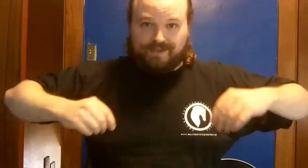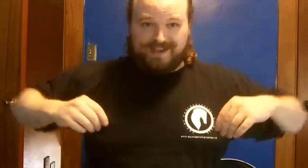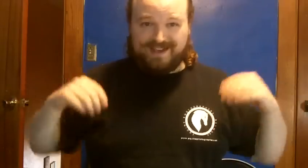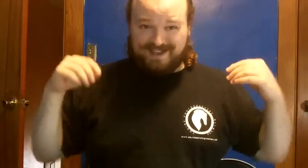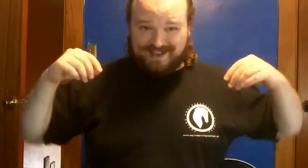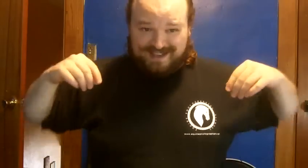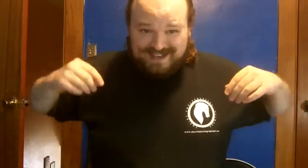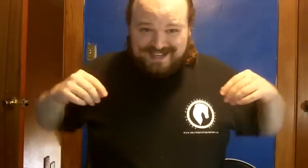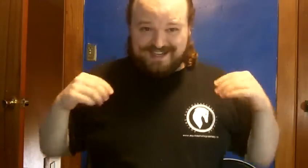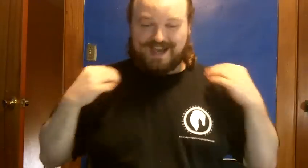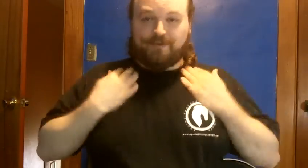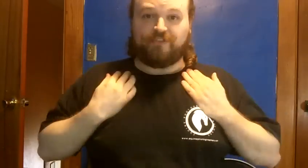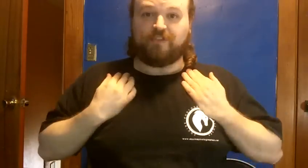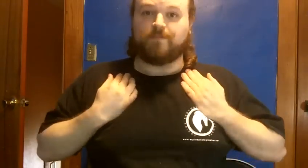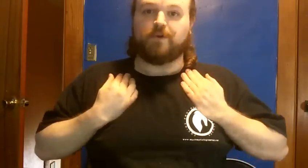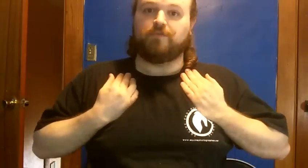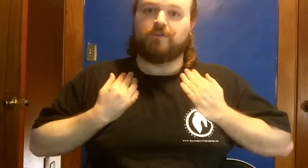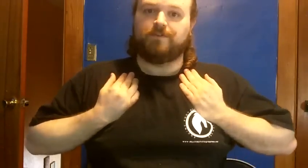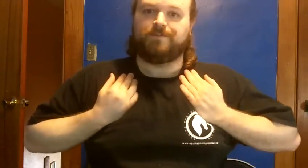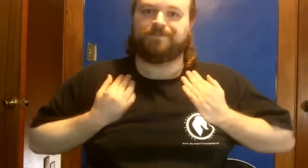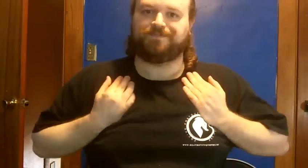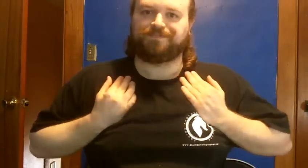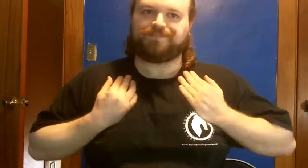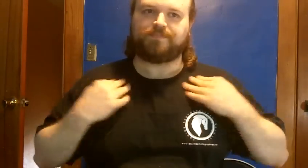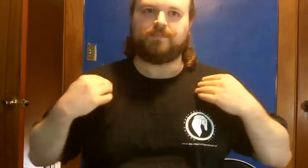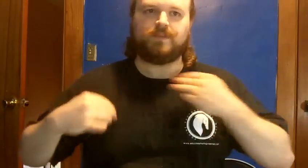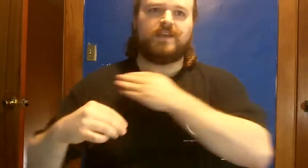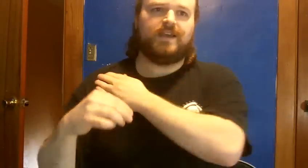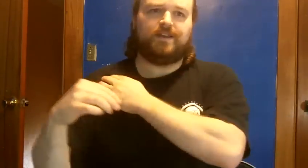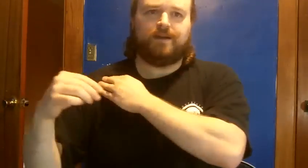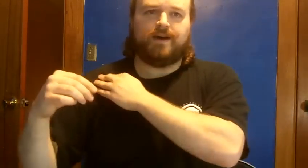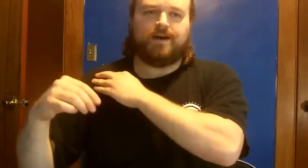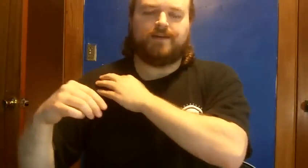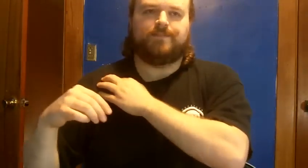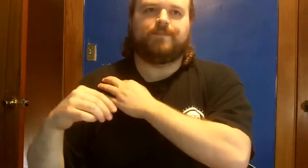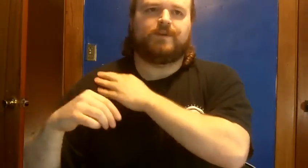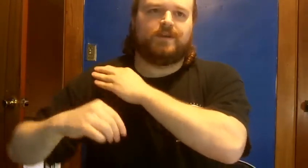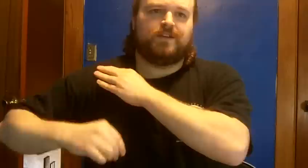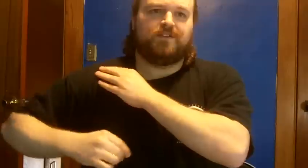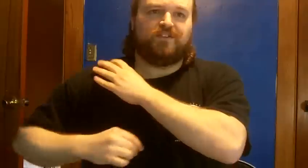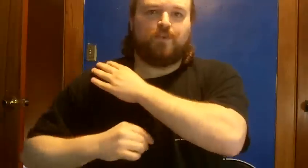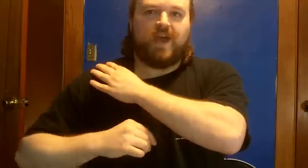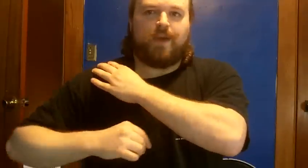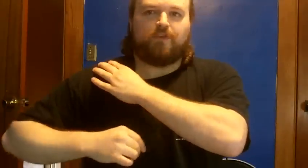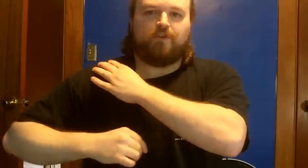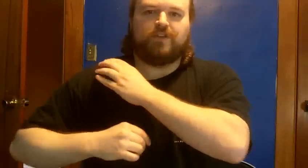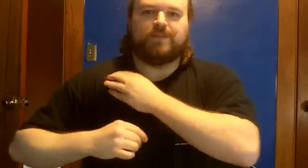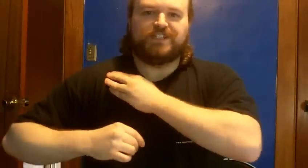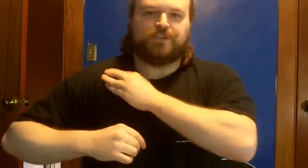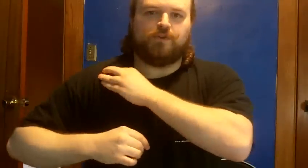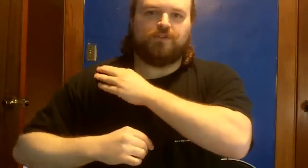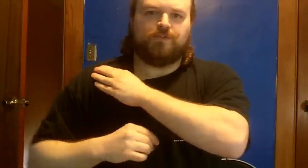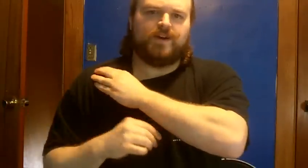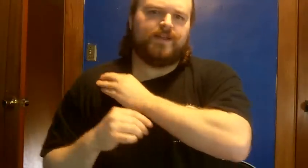I was slumped over and just the way I was holding my shoulders but